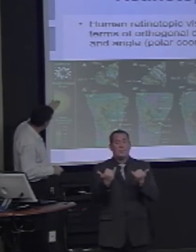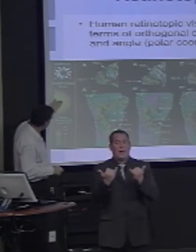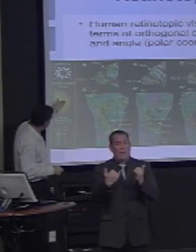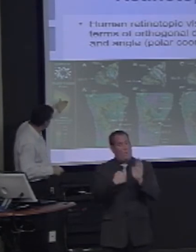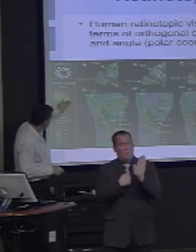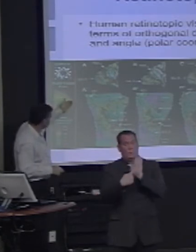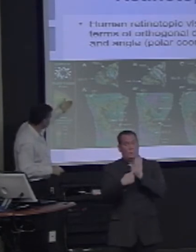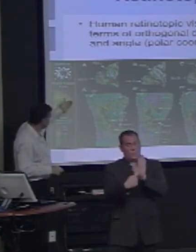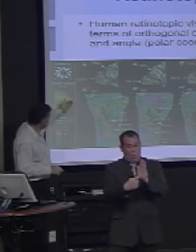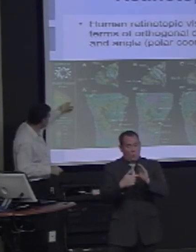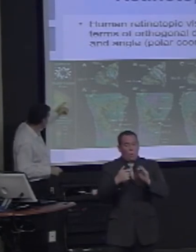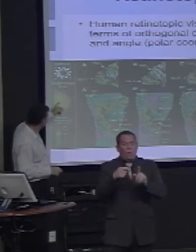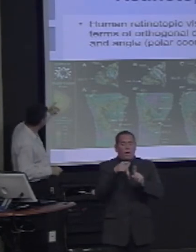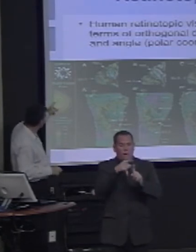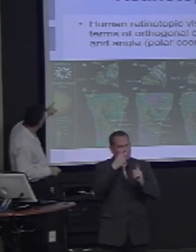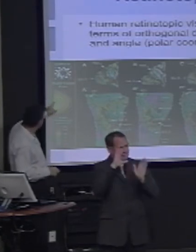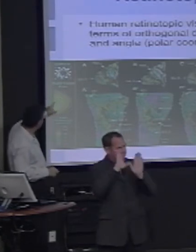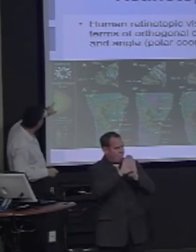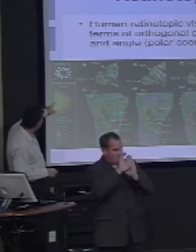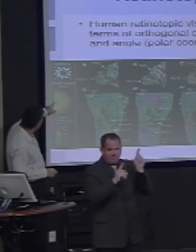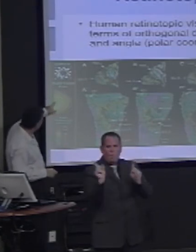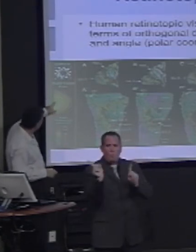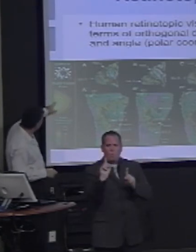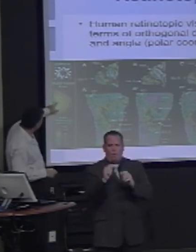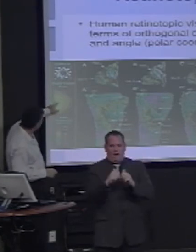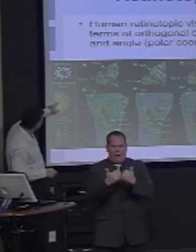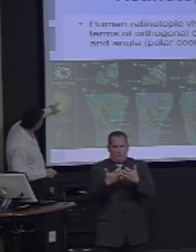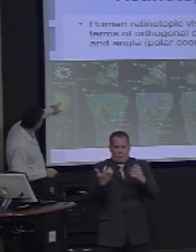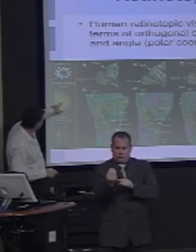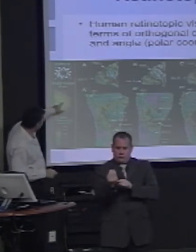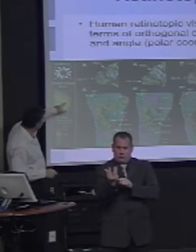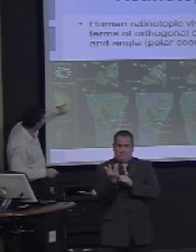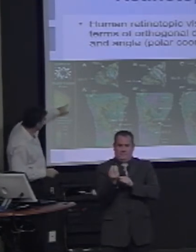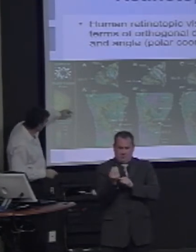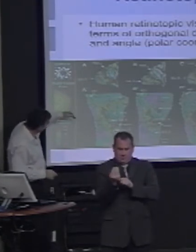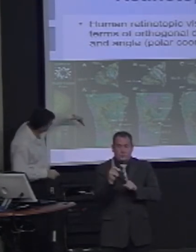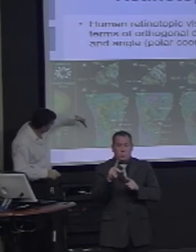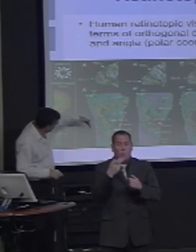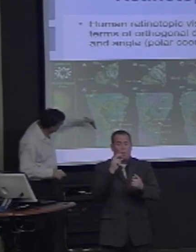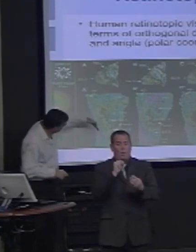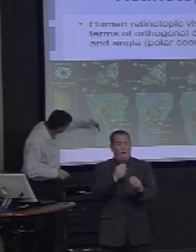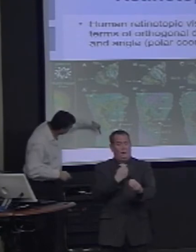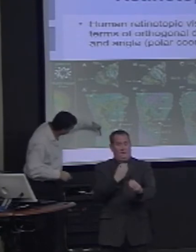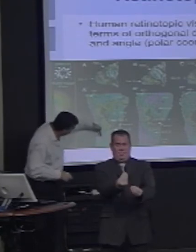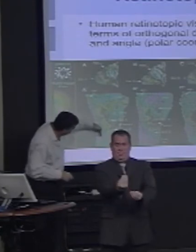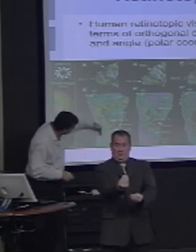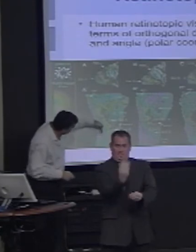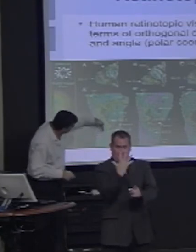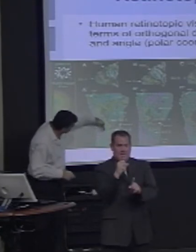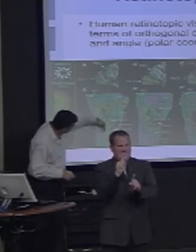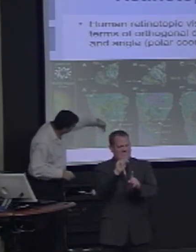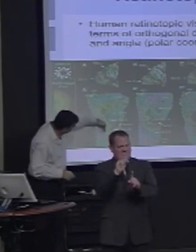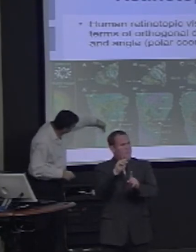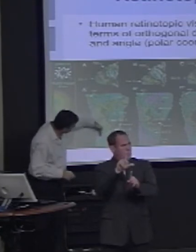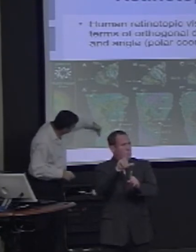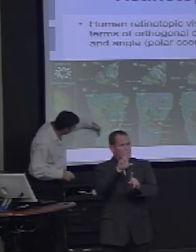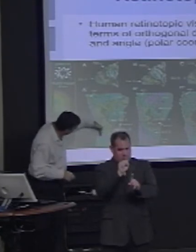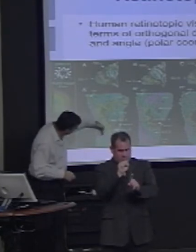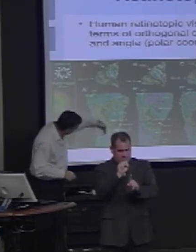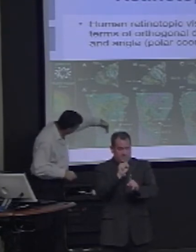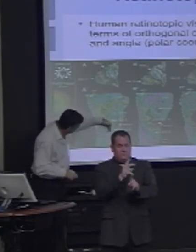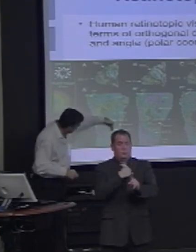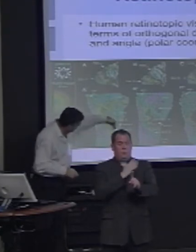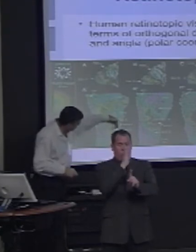toward peripheral vision, going from like blue to green to yellow to orange. You can see the neural responses